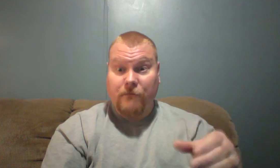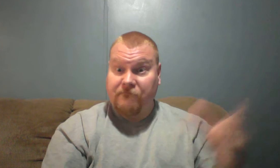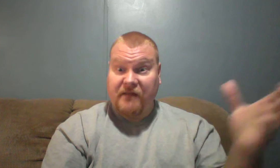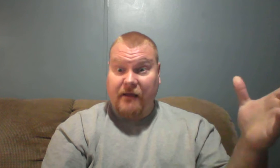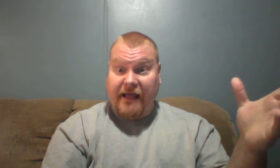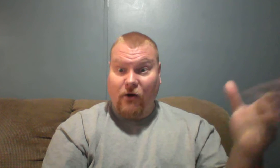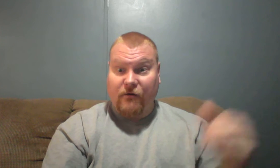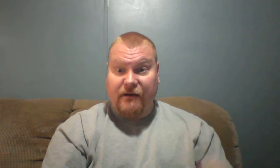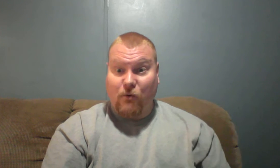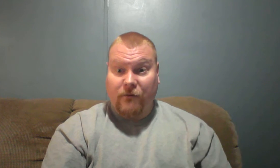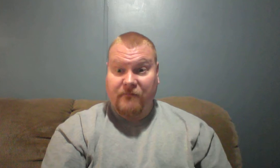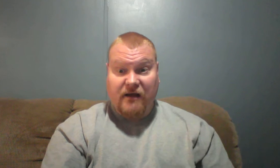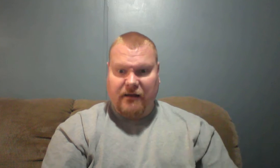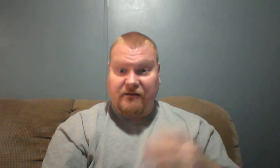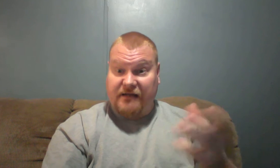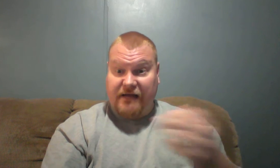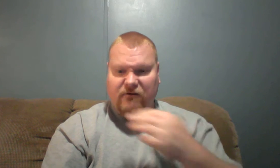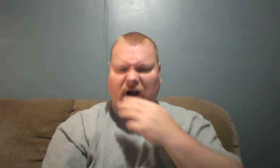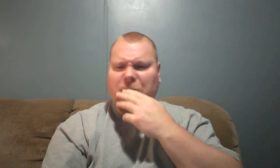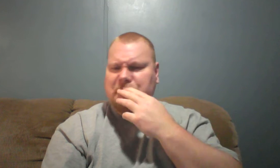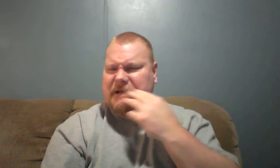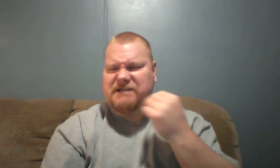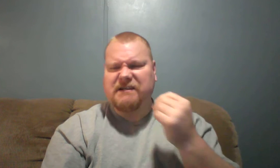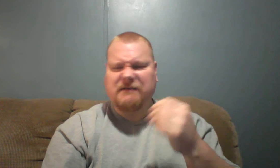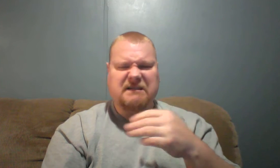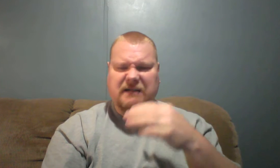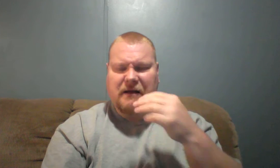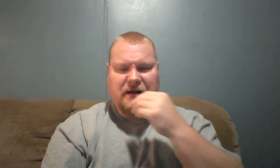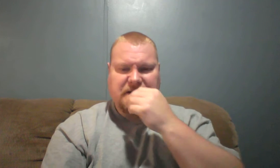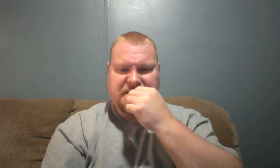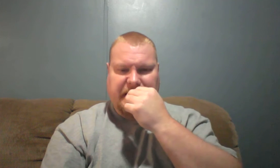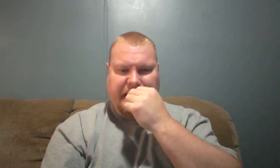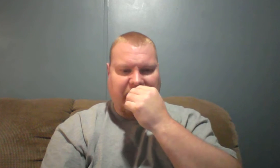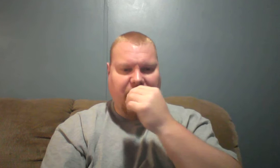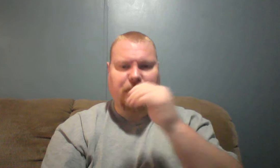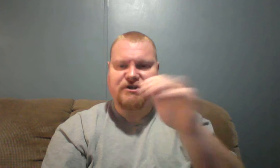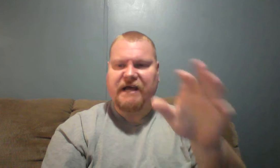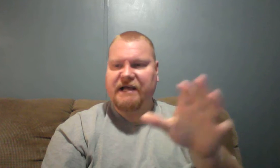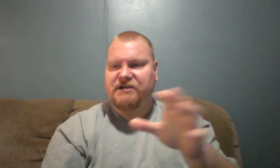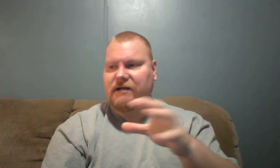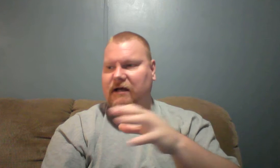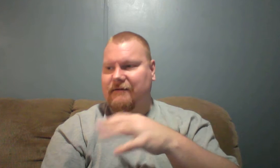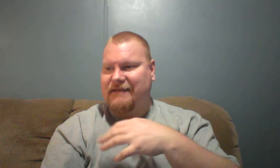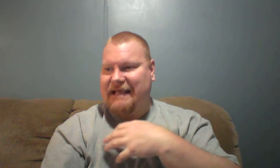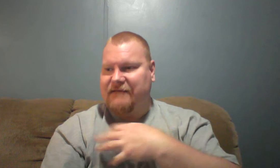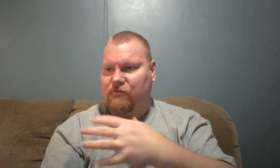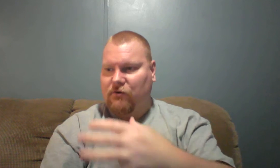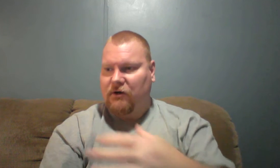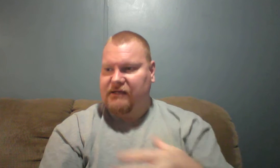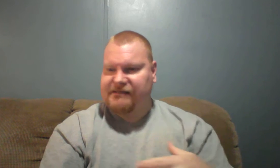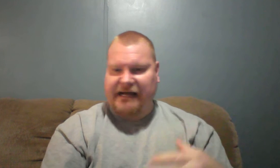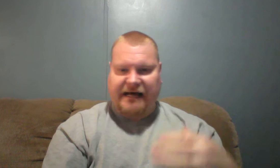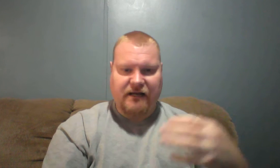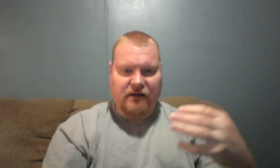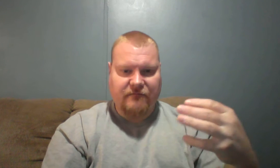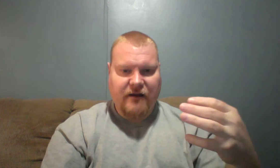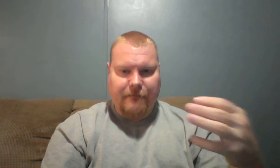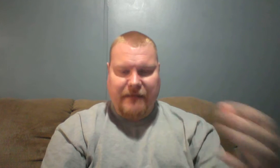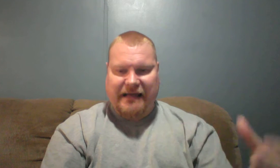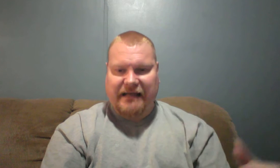hell anymore, that the devil, oh, he's just, just, just a, a, a projection of the evil side of mankind,